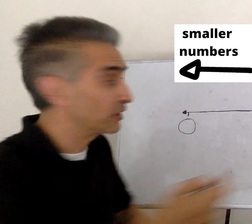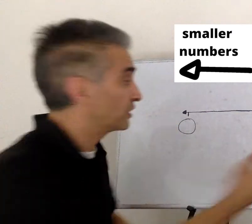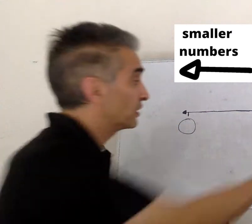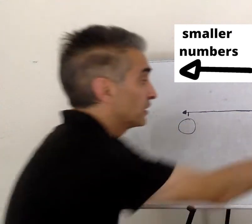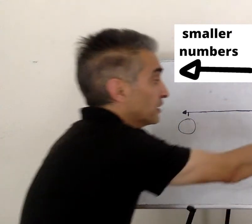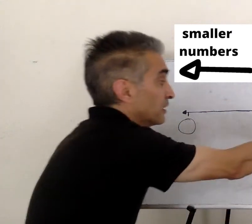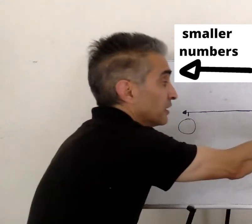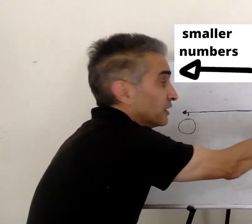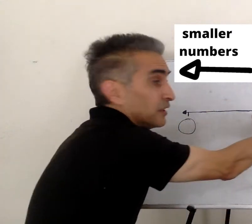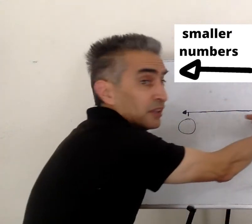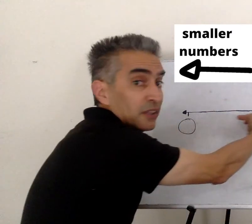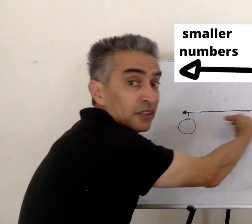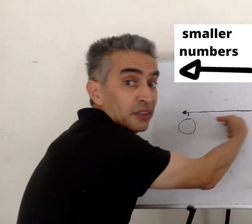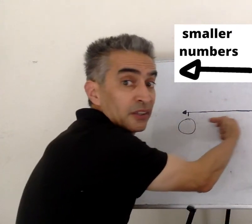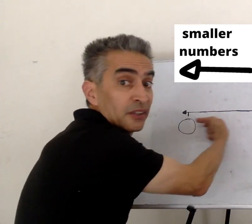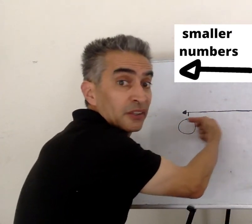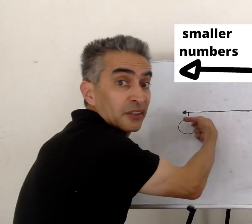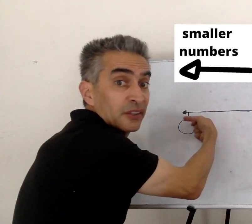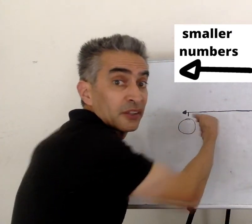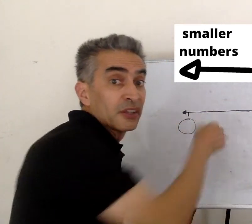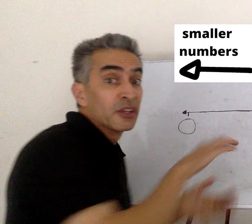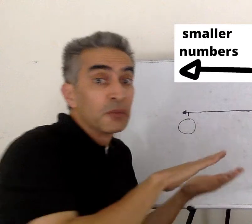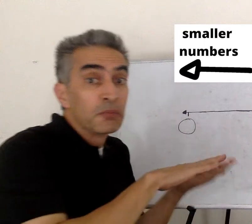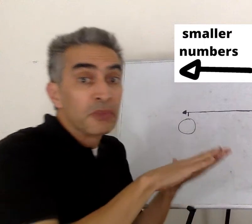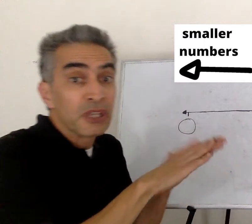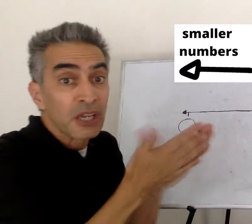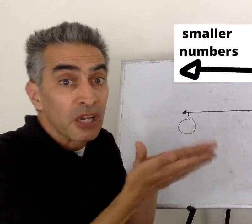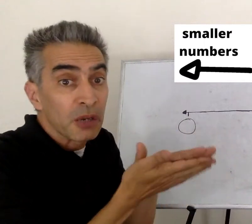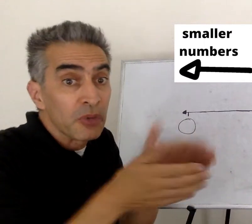the numbers decrease in size and become smaller.